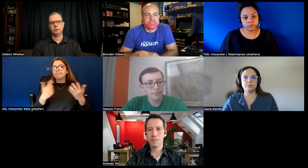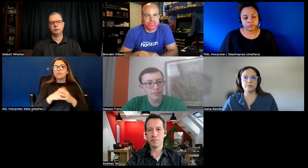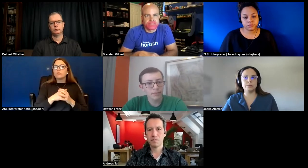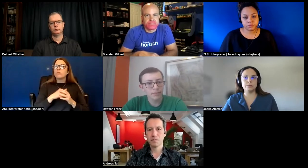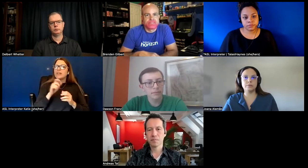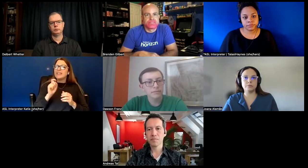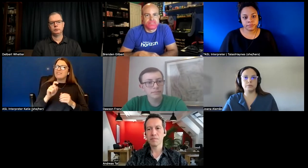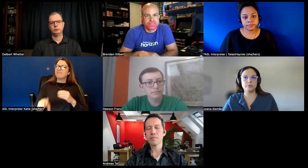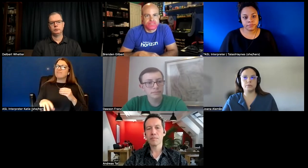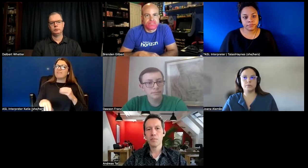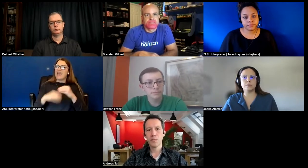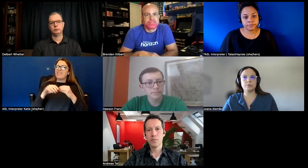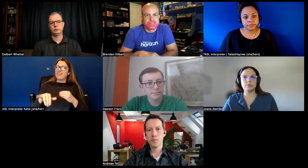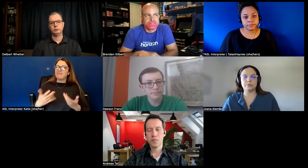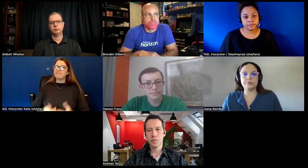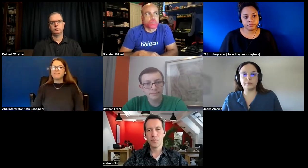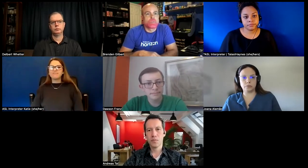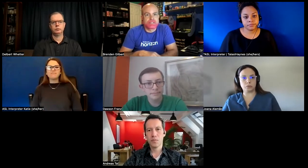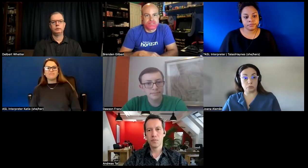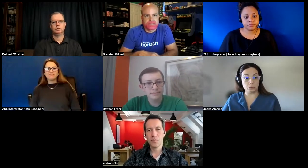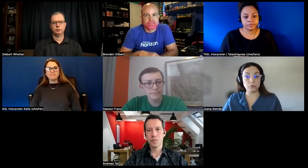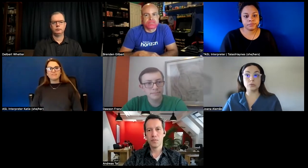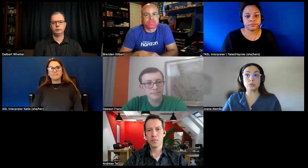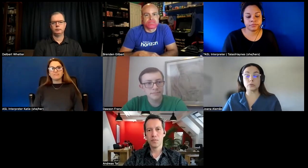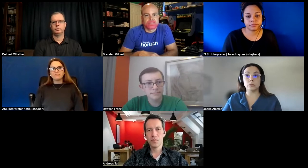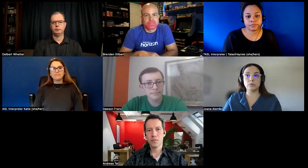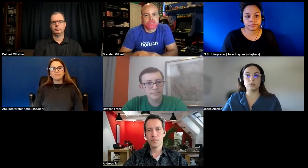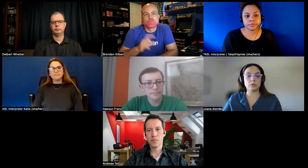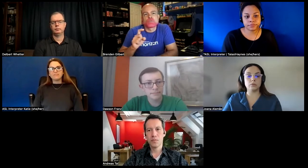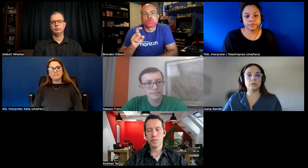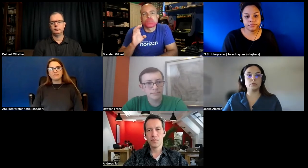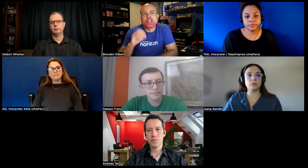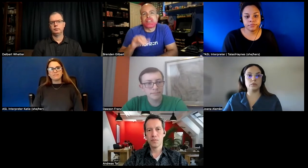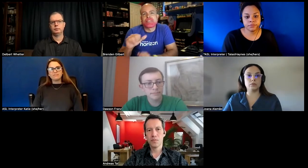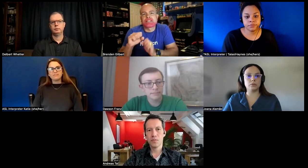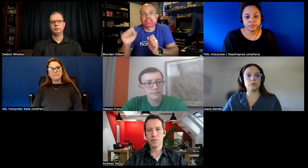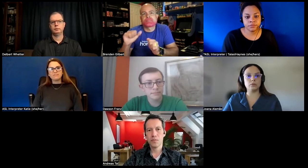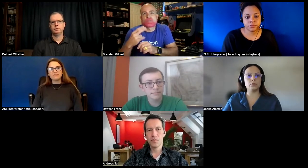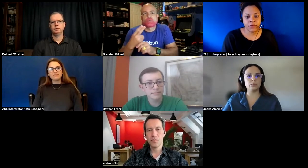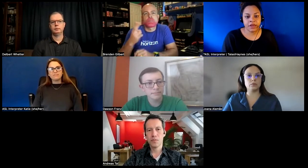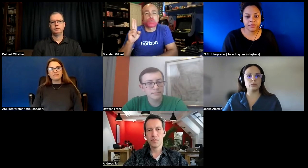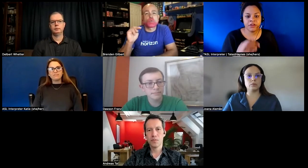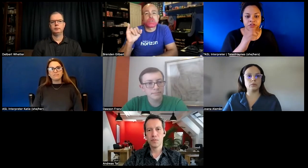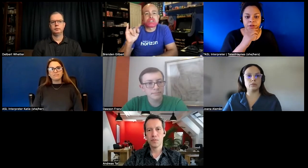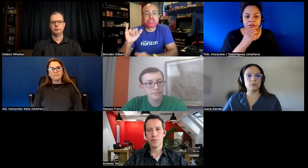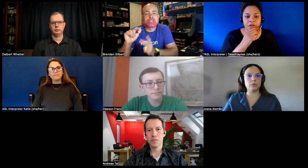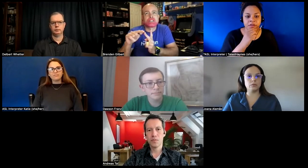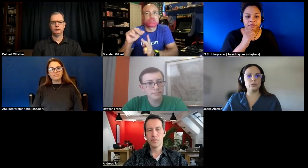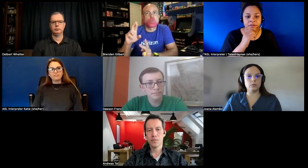yeah and it should be a system